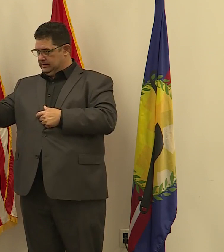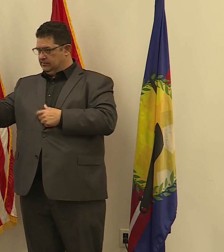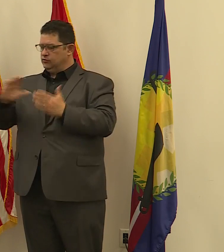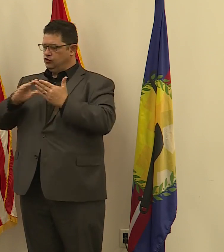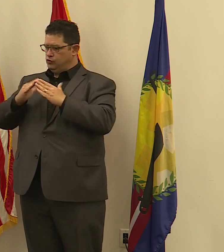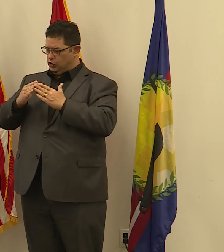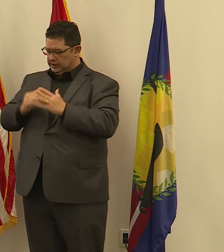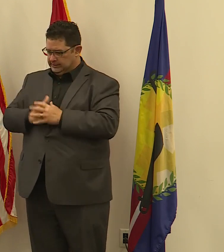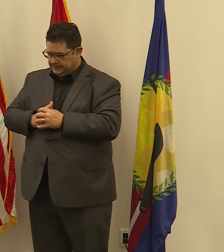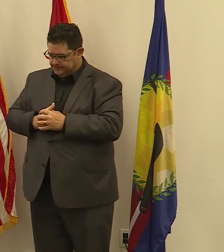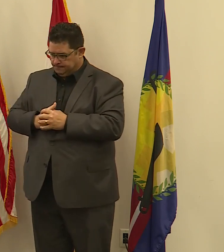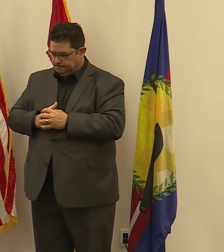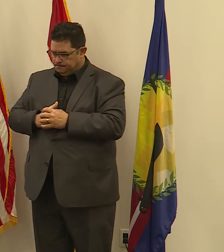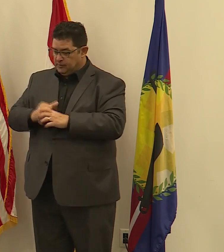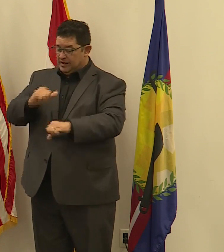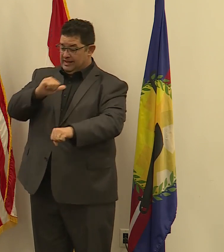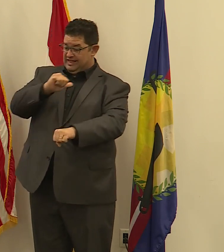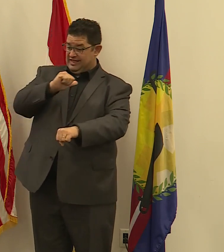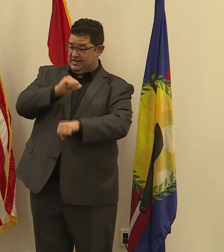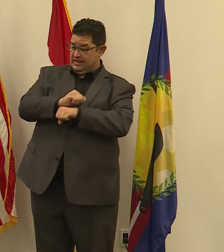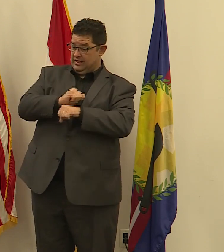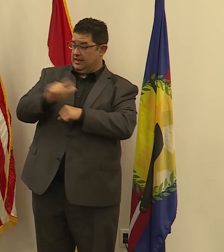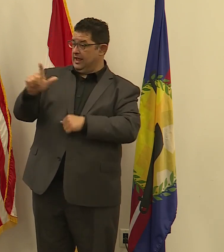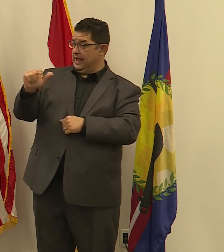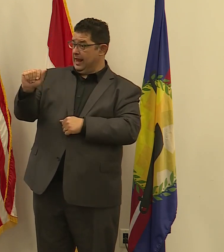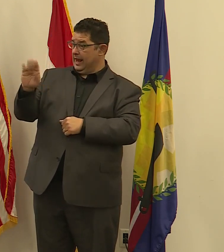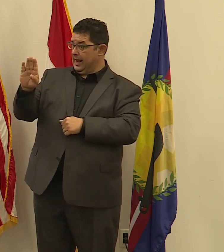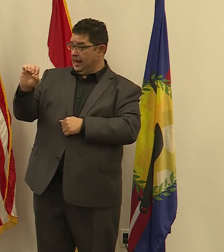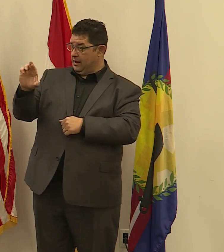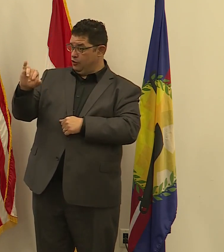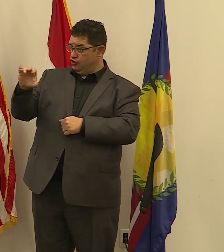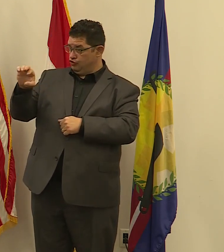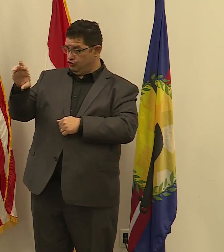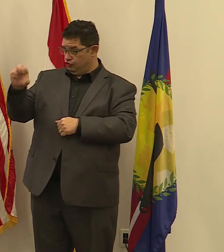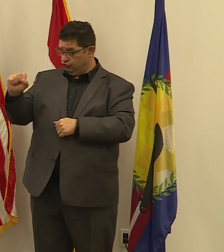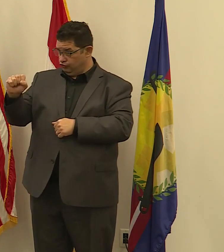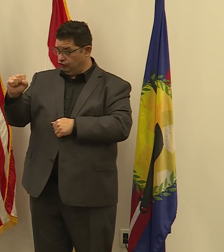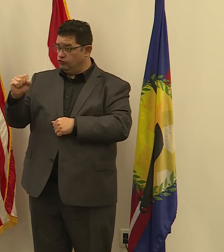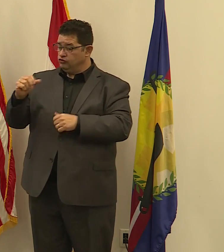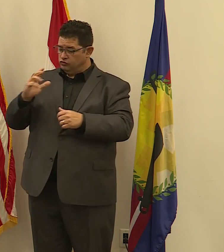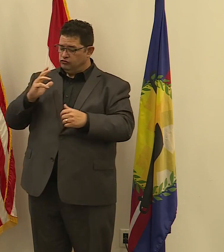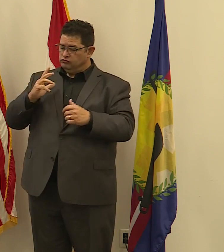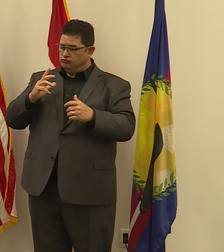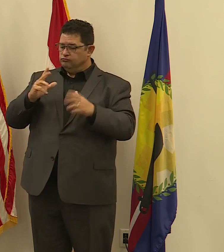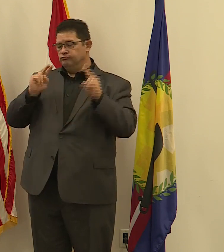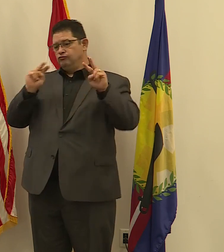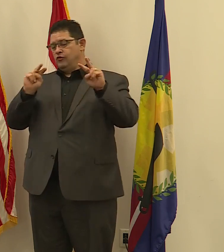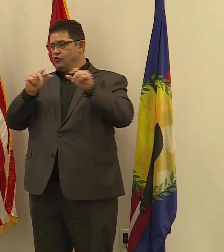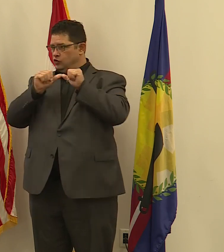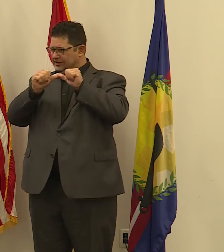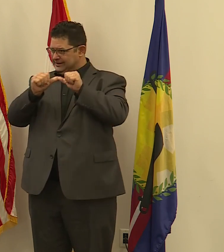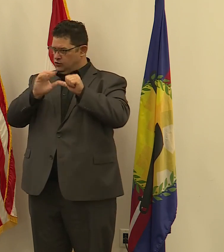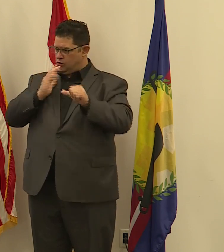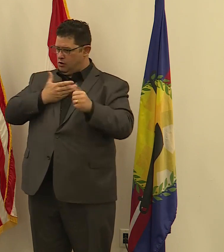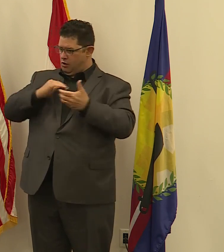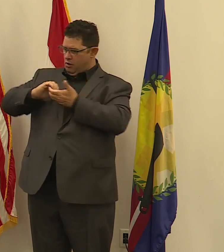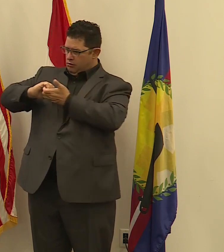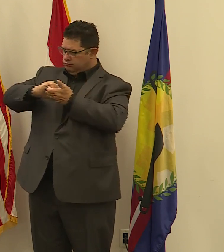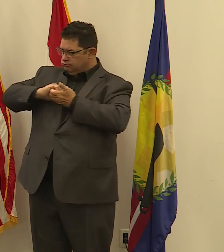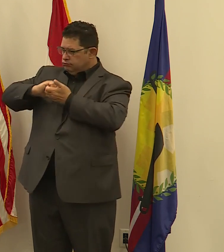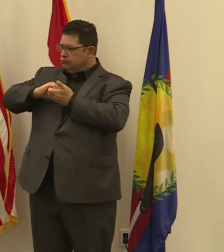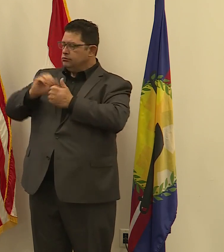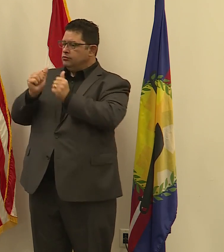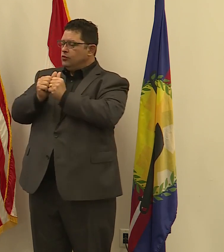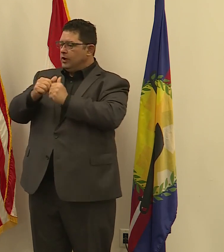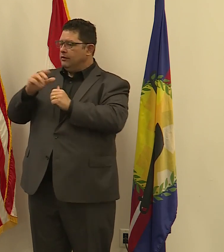The laborers are looking forward to collaborating, continuing our collaboration with the St. Louis County Public Health